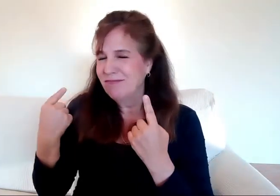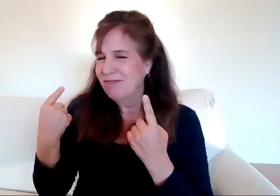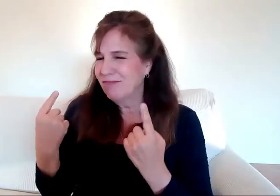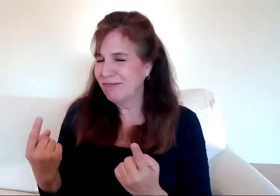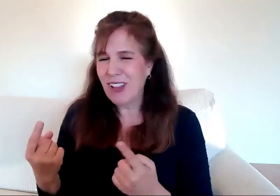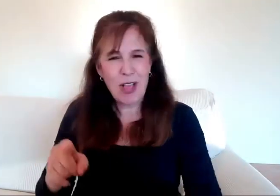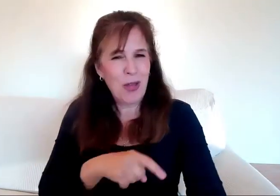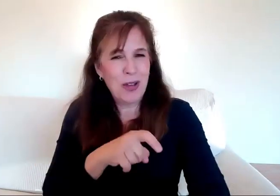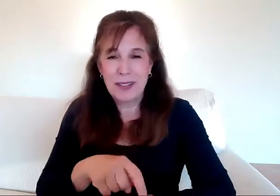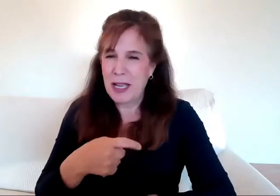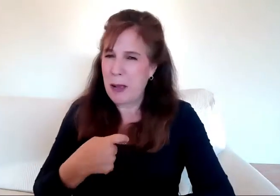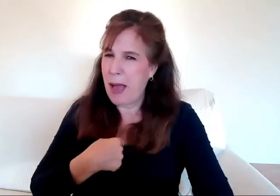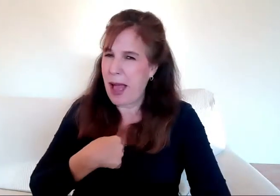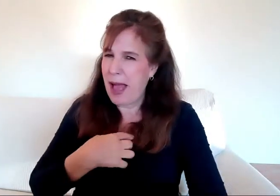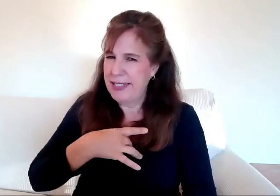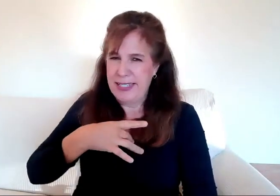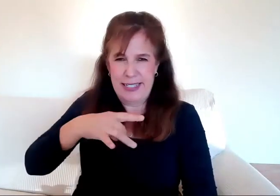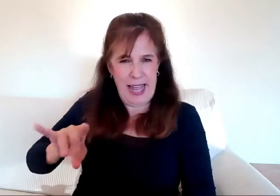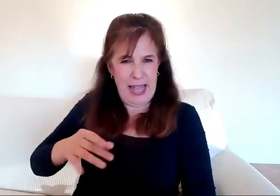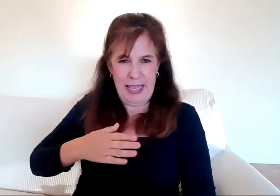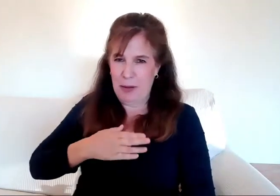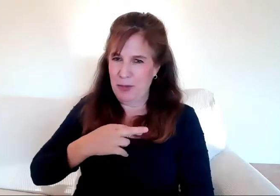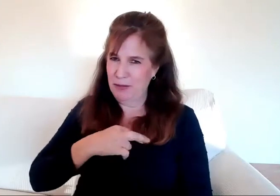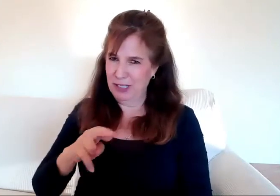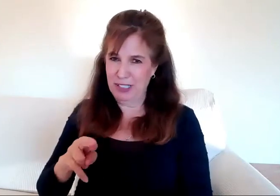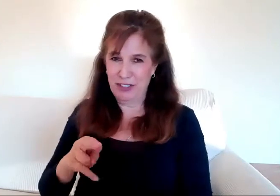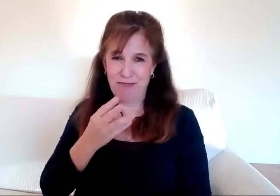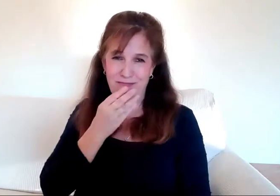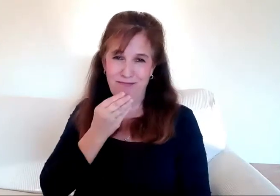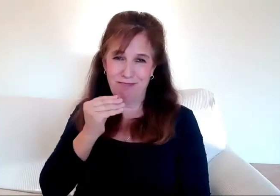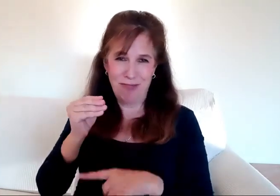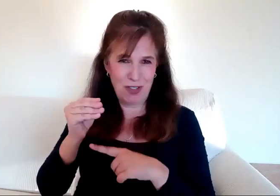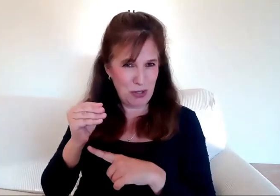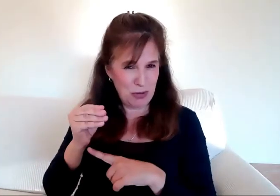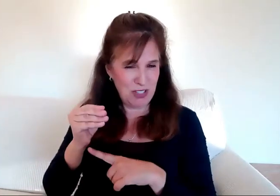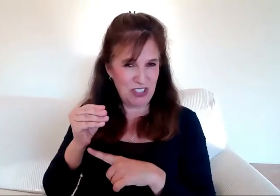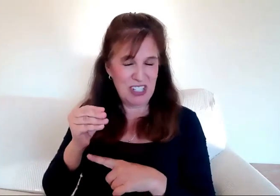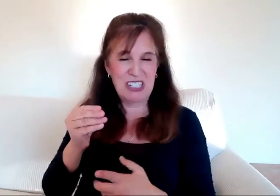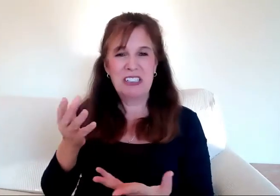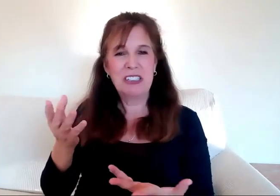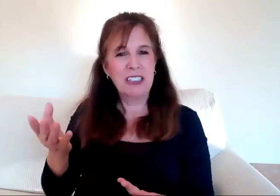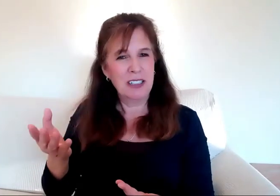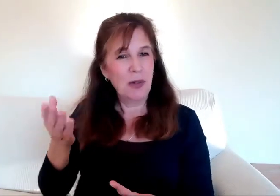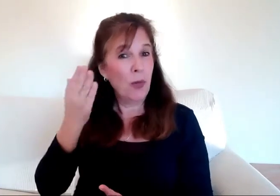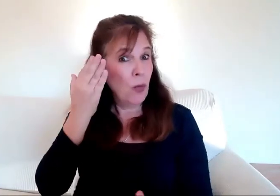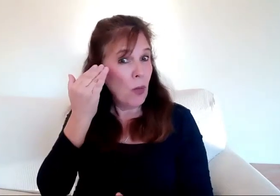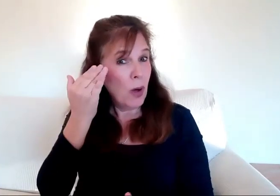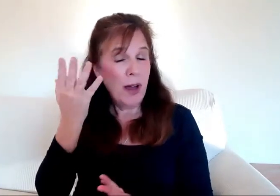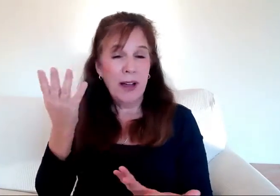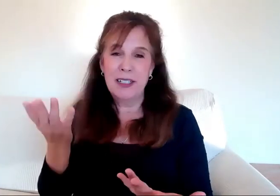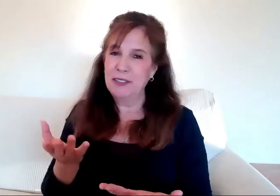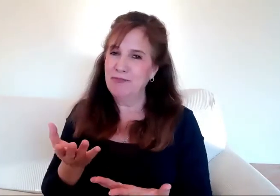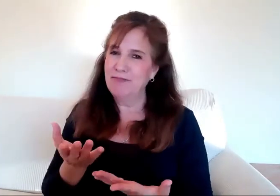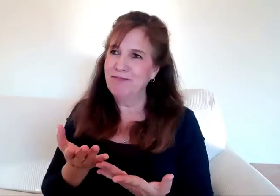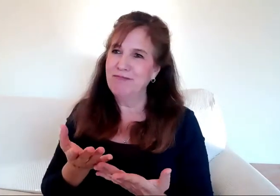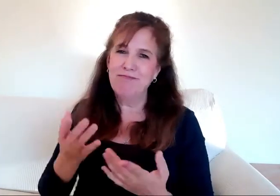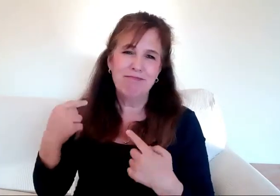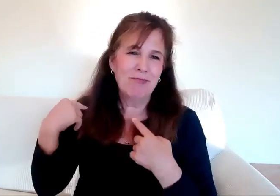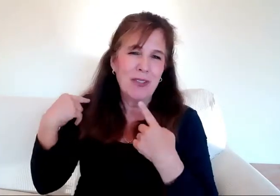imaginary slights? Vulnerable? No thank you. I lived in a new age where as a Jewish person I could be confident